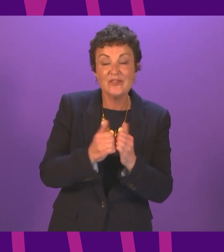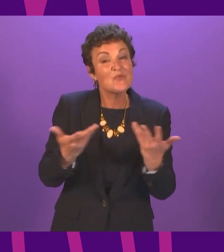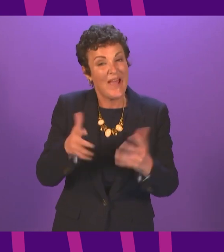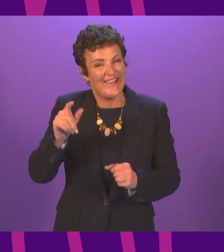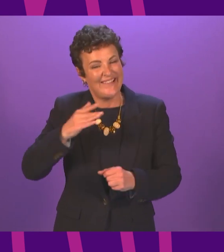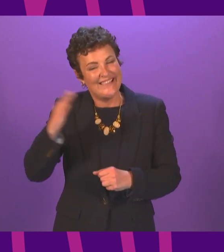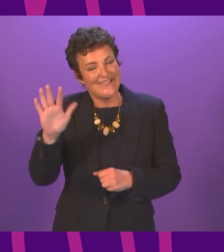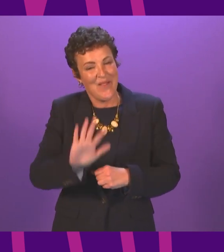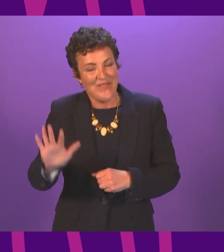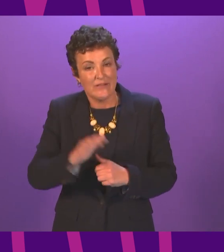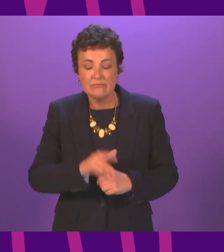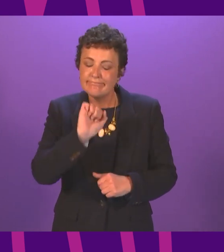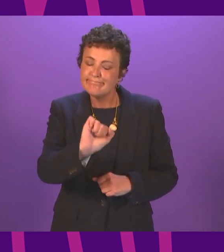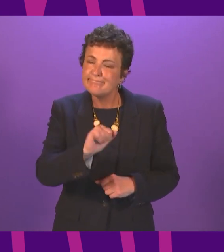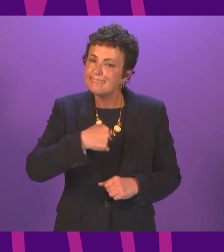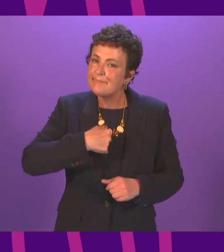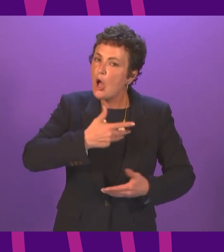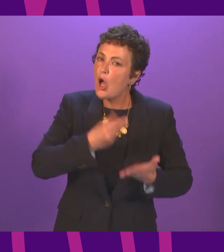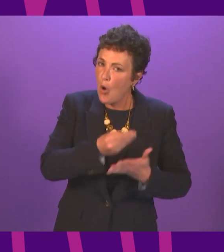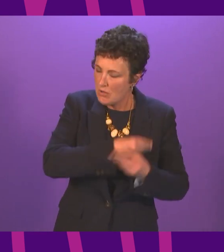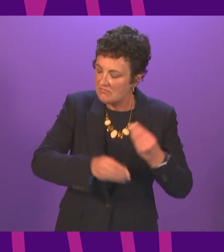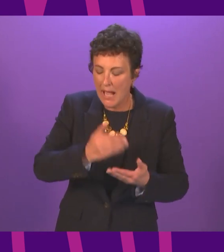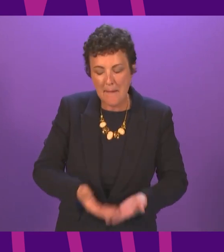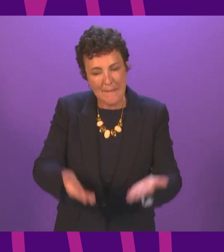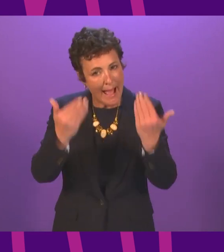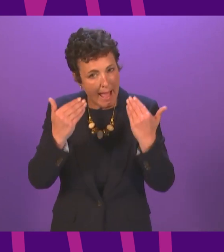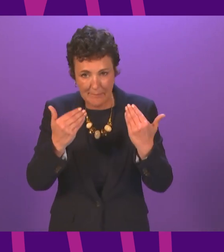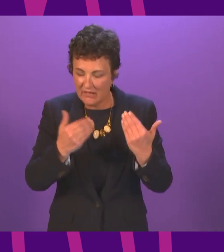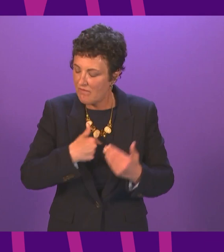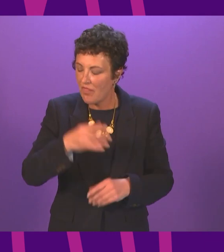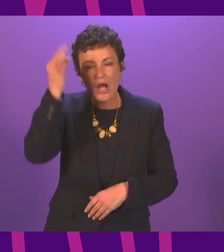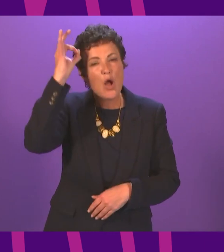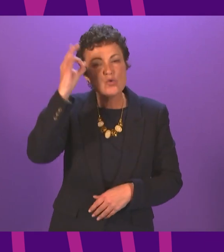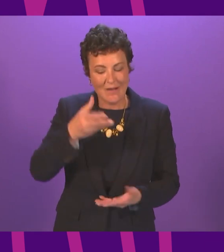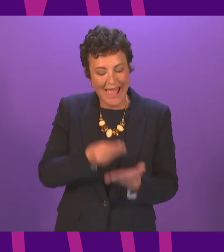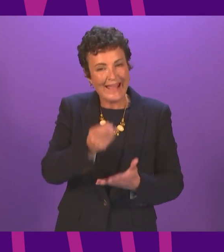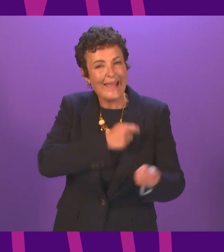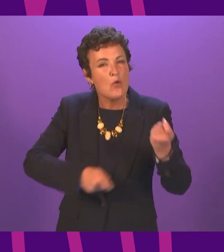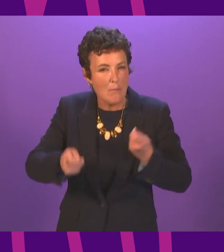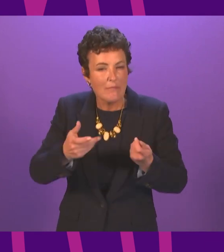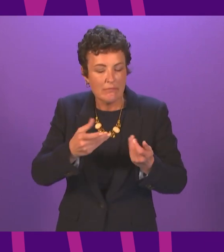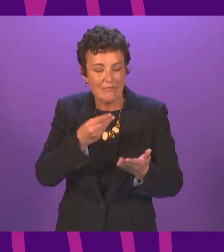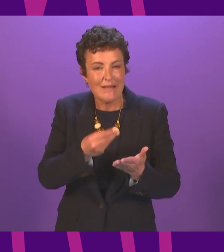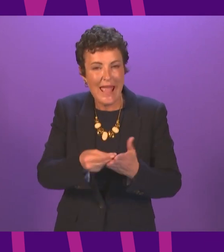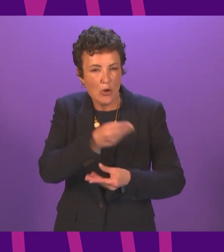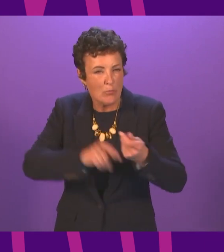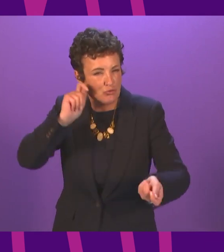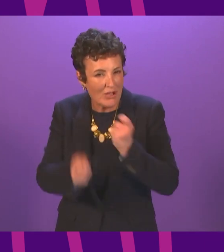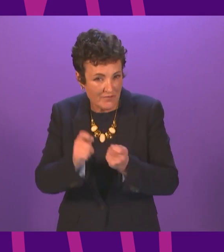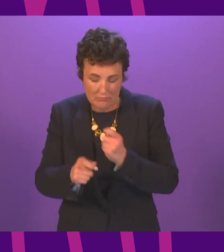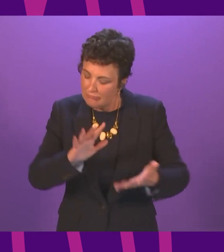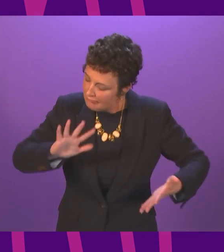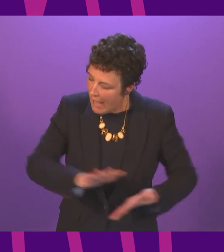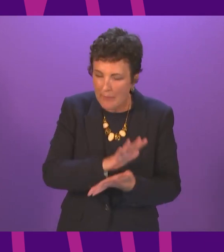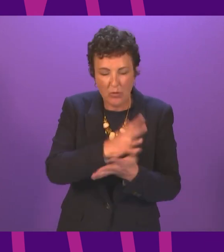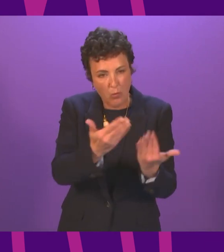On our economy I welcome the introduction for the Council for Economic Transformation I aim to replicate that locally as well in